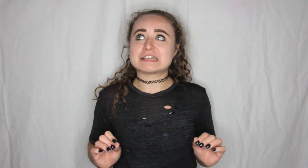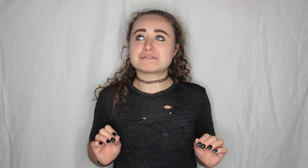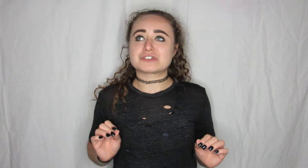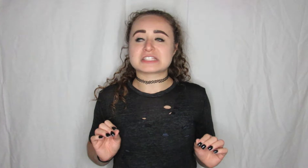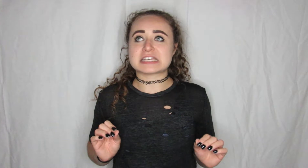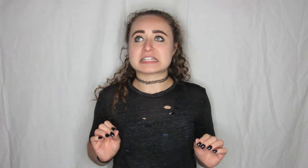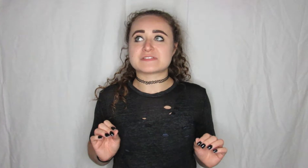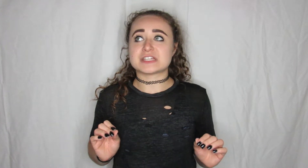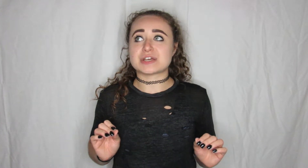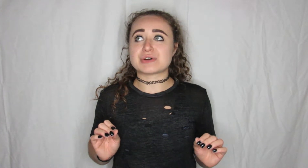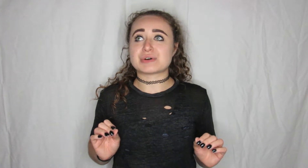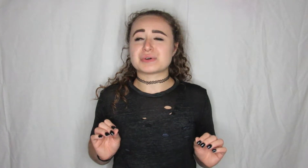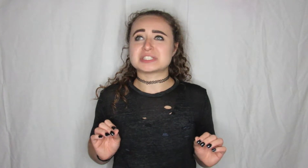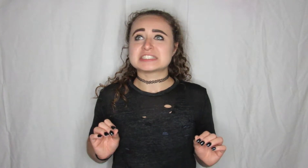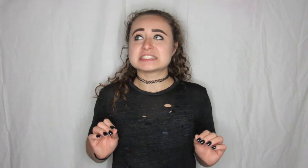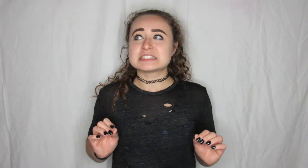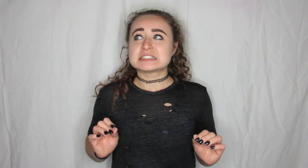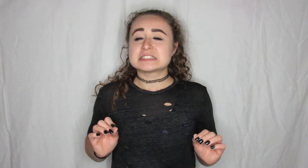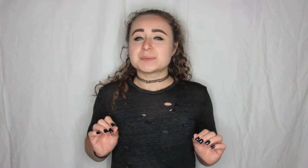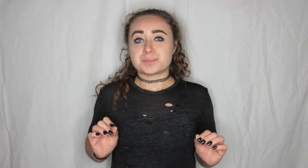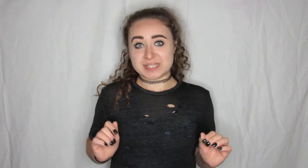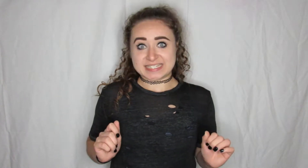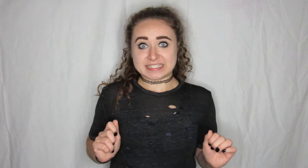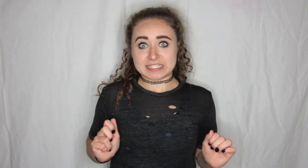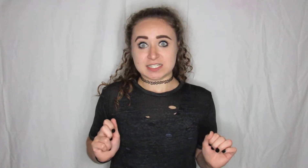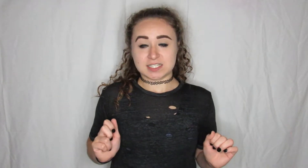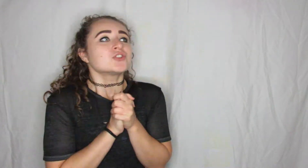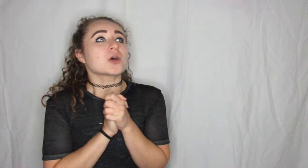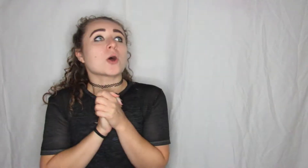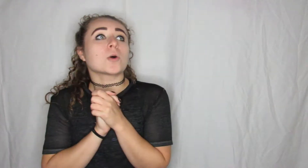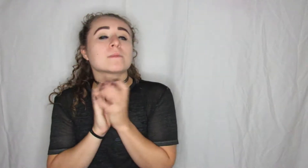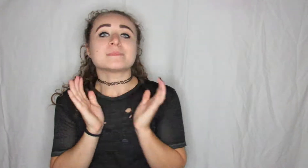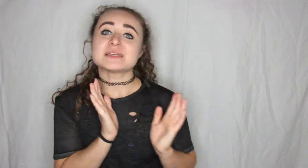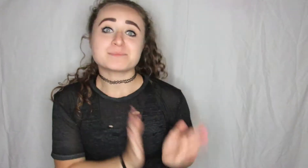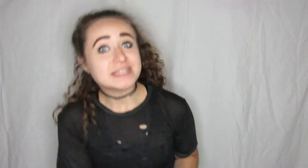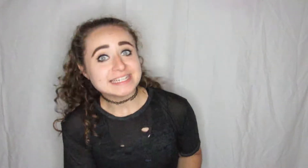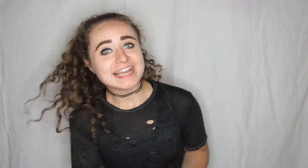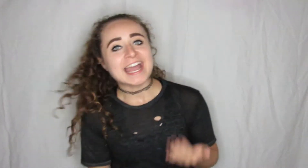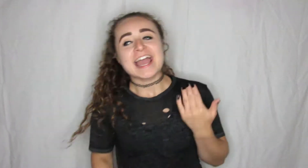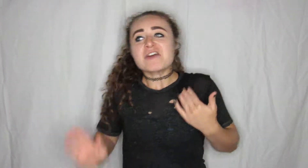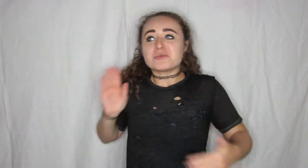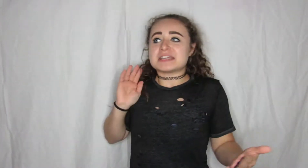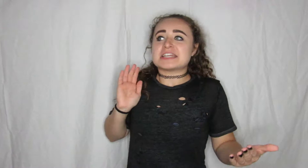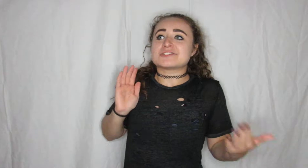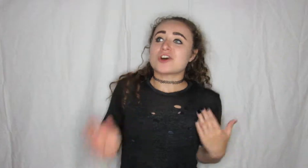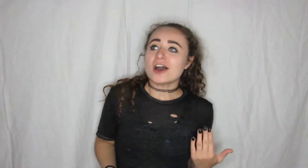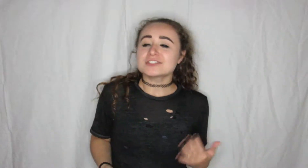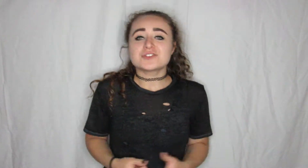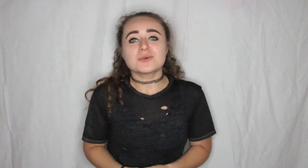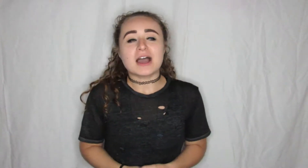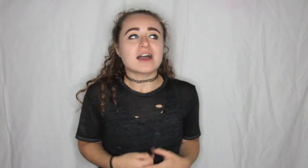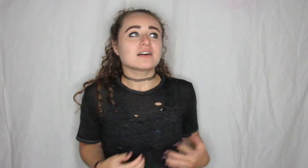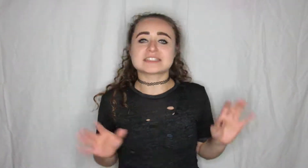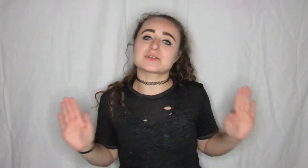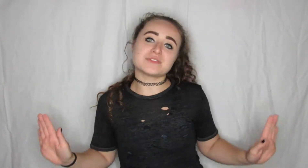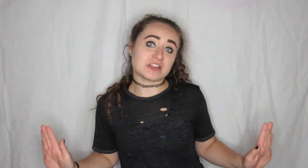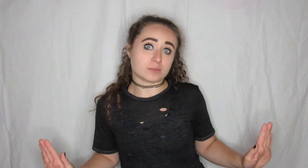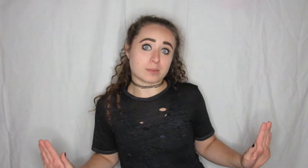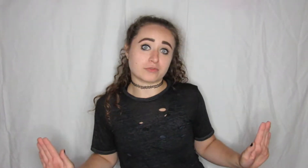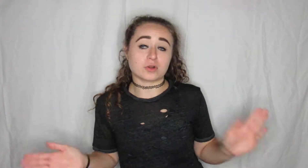for the sake of this video Pete so me and Pete we talked for a while because like we've never met before